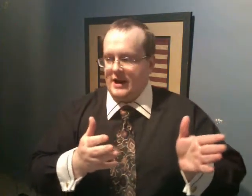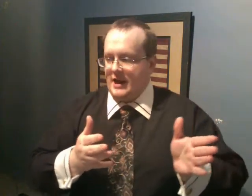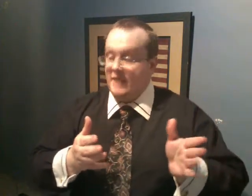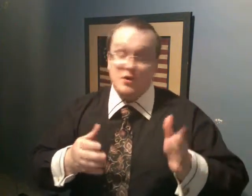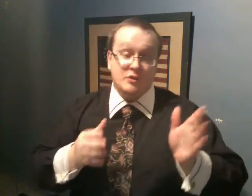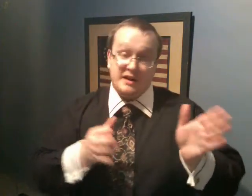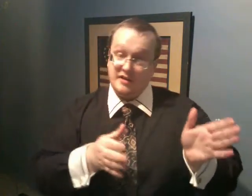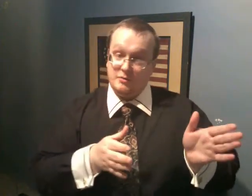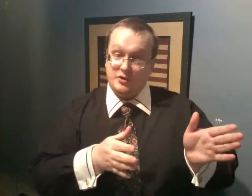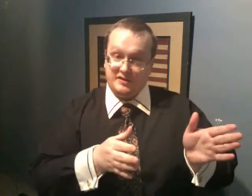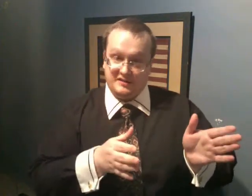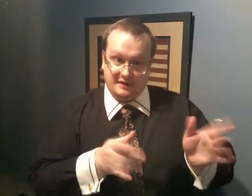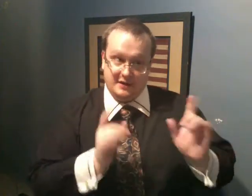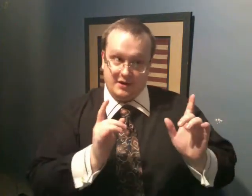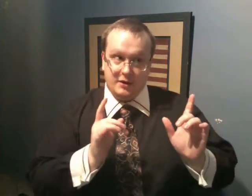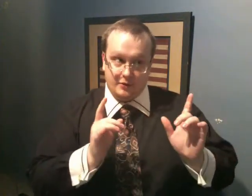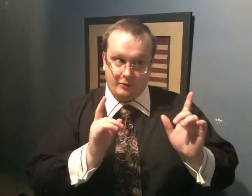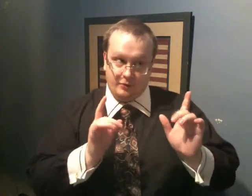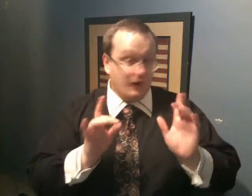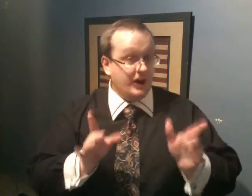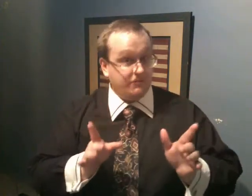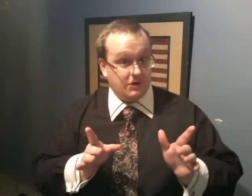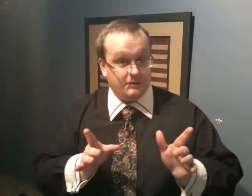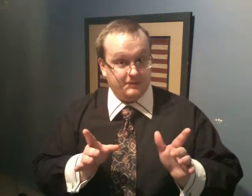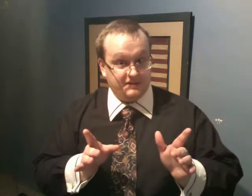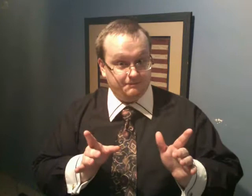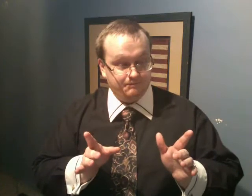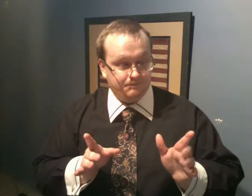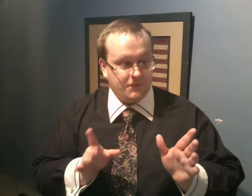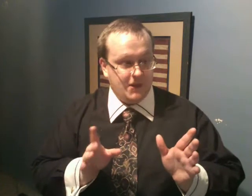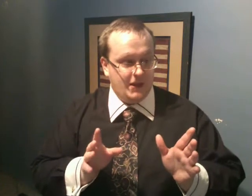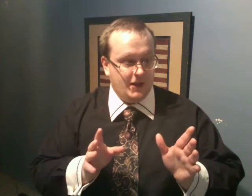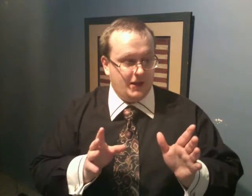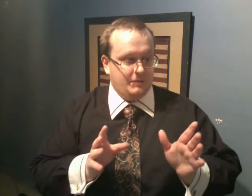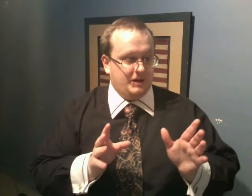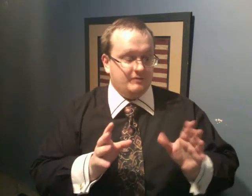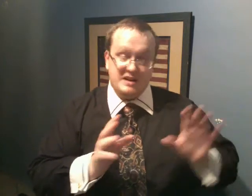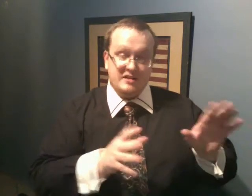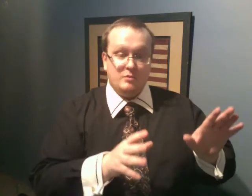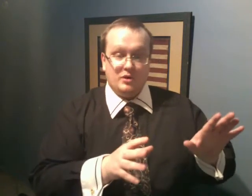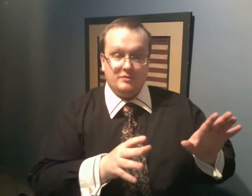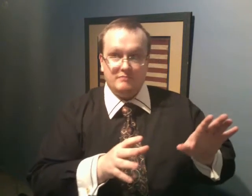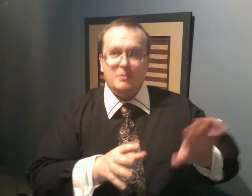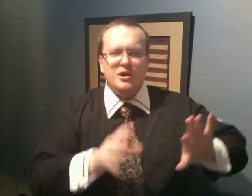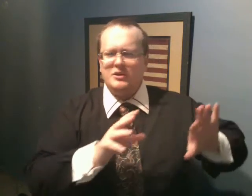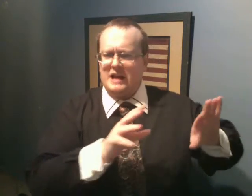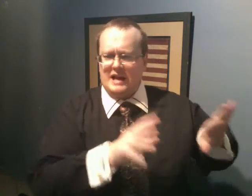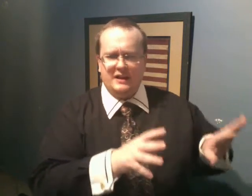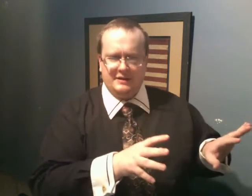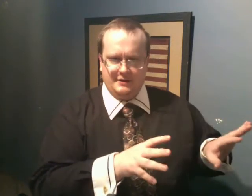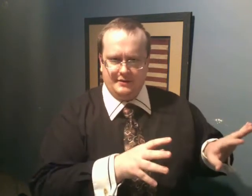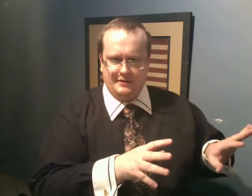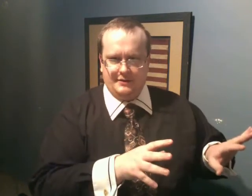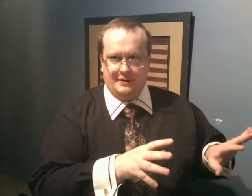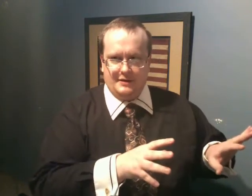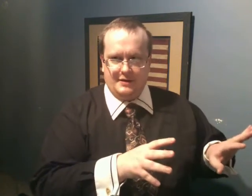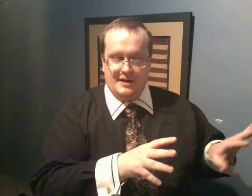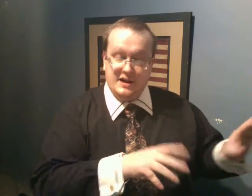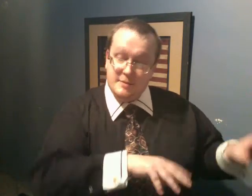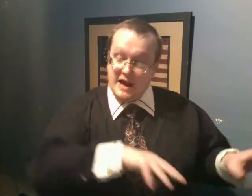If you don't read other books, we're going to have problems. But, read another book. A book you like. Then come